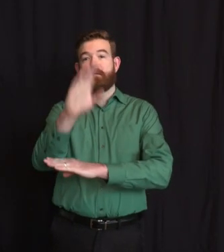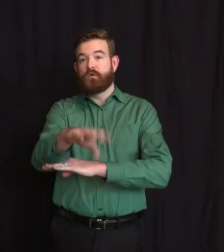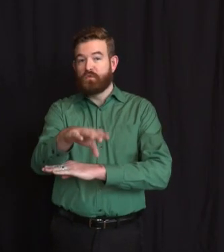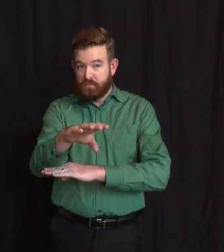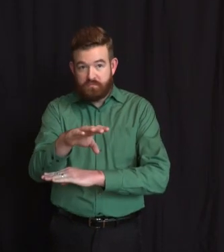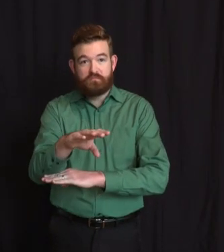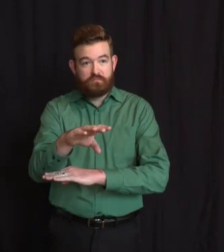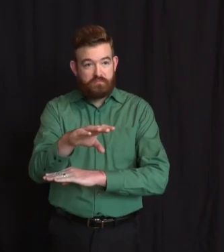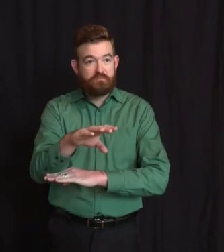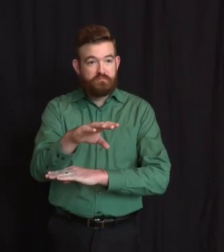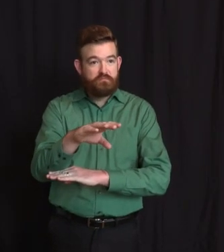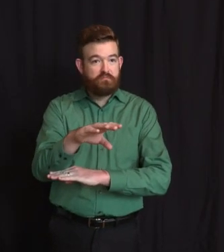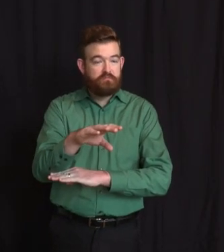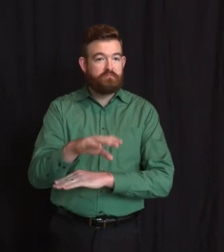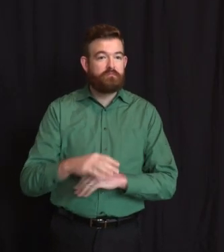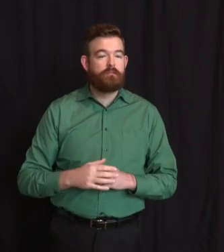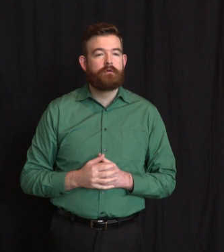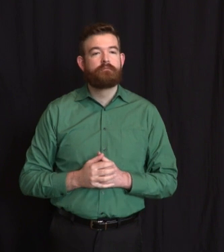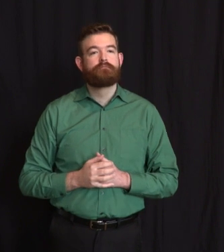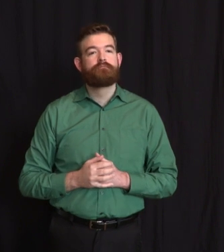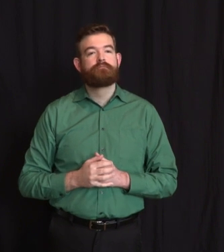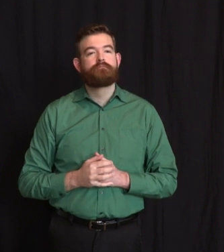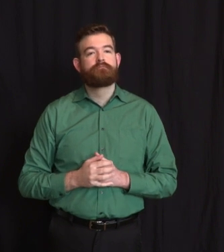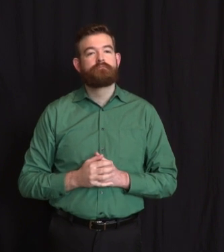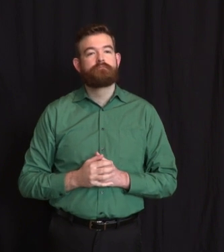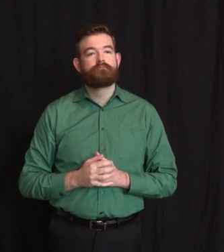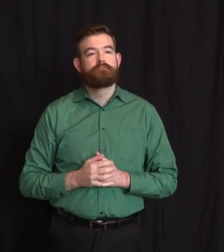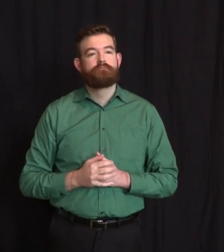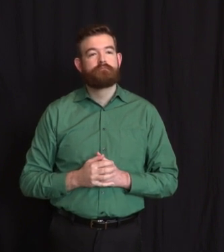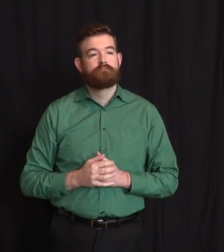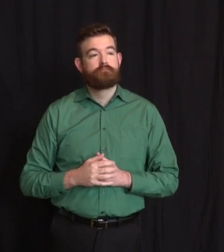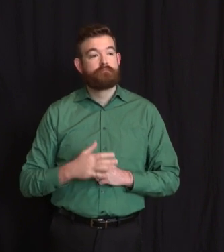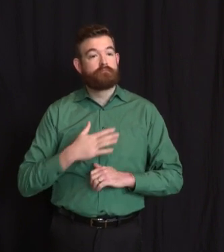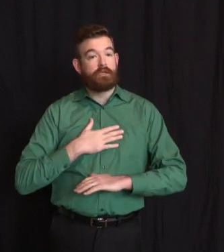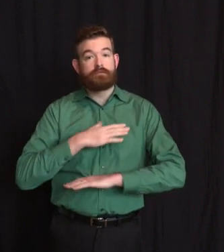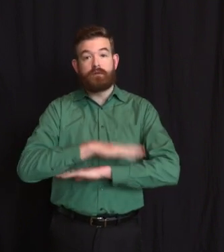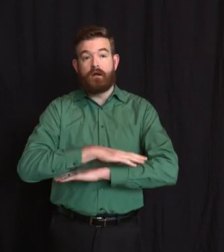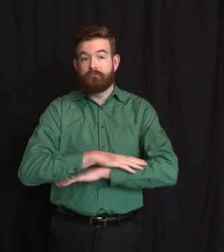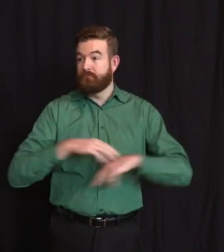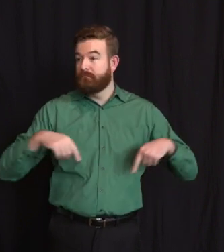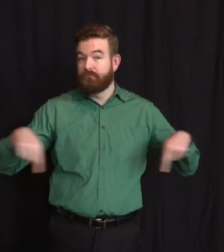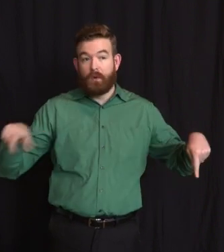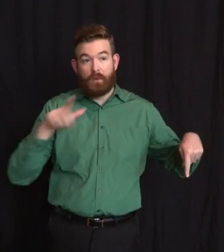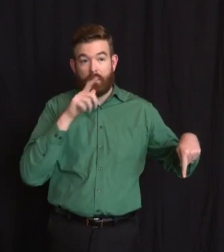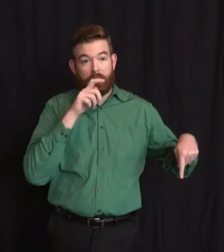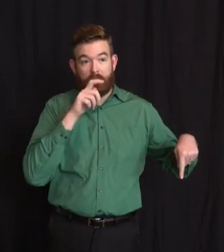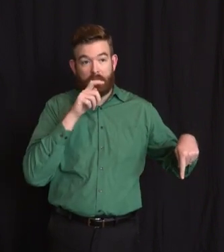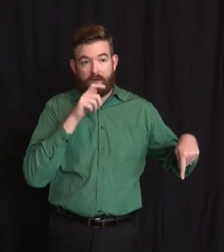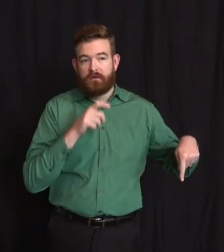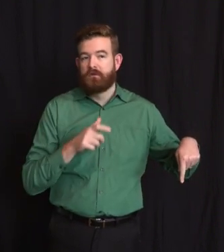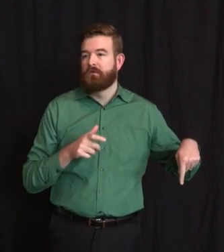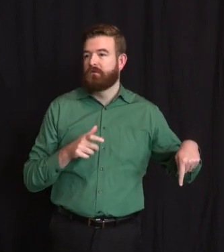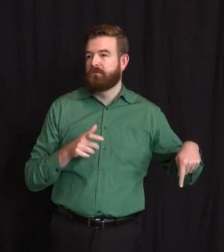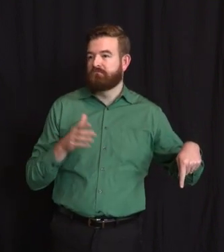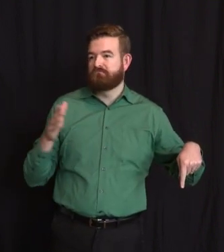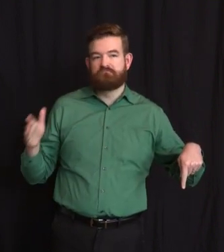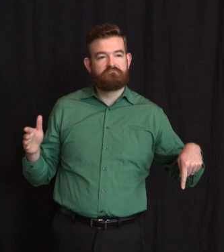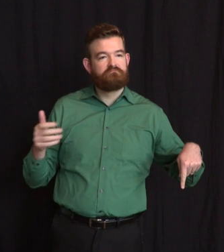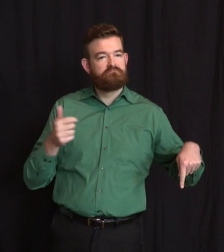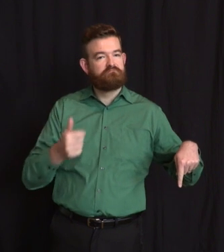I am joined by the woman on my right who needs no introduction to the Commissioner of Department of Health, Judy Persichelli. To her right, another person who needs